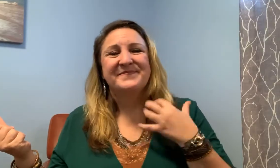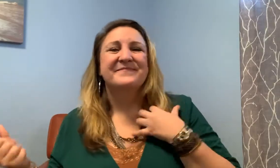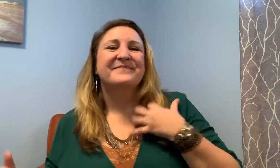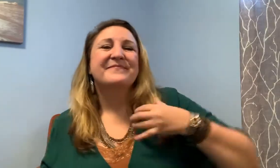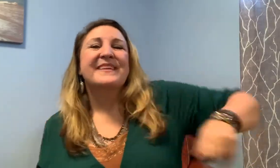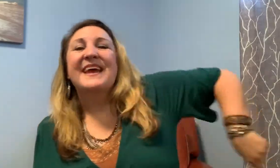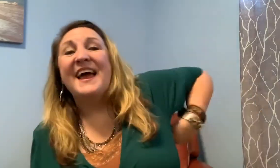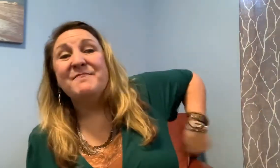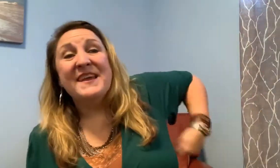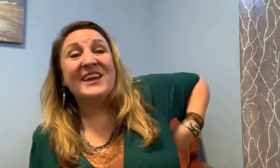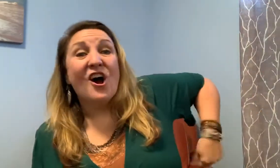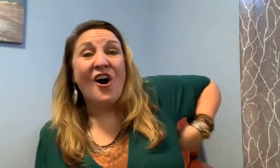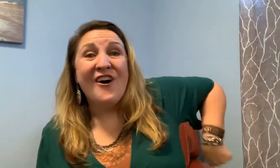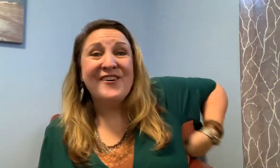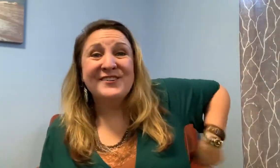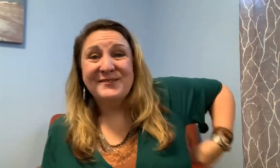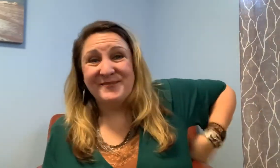and make it all go away